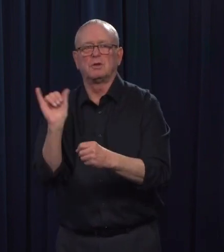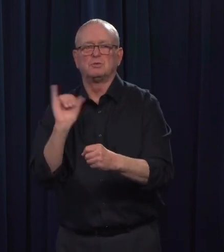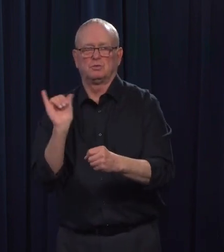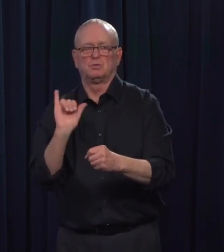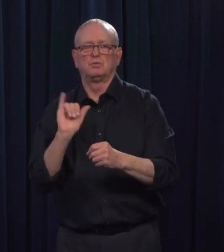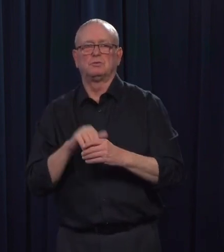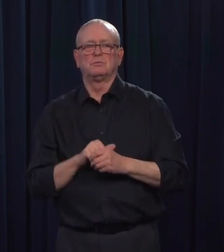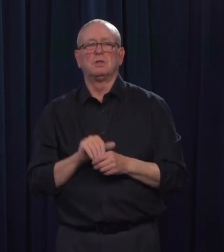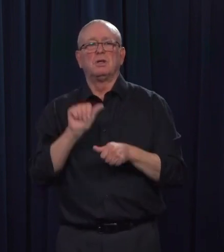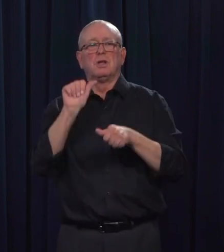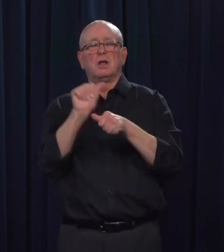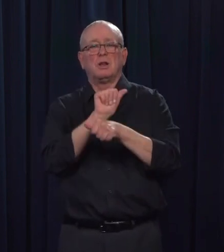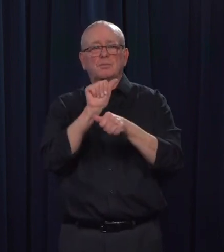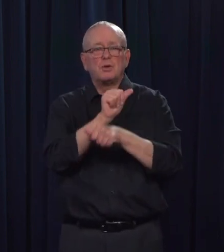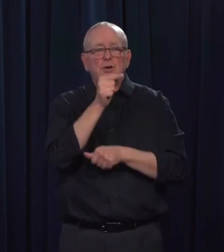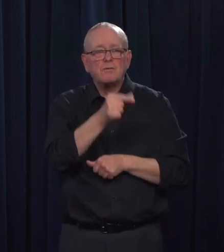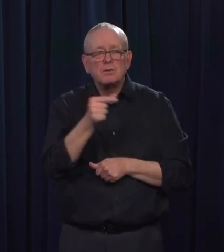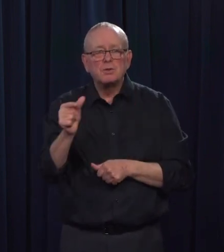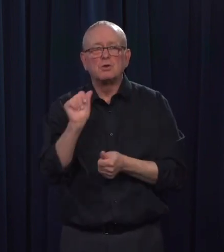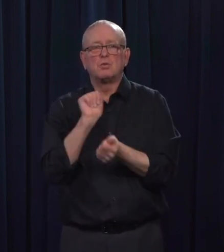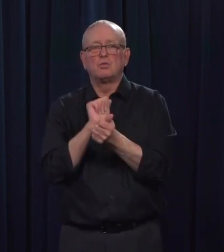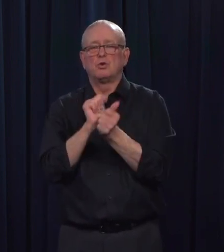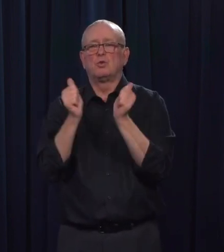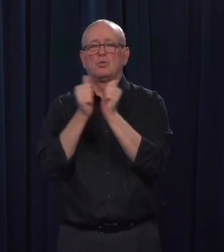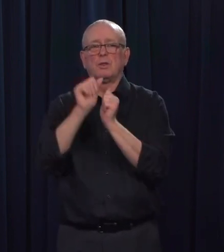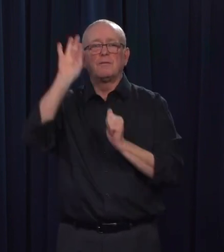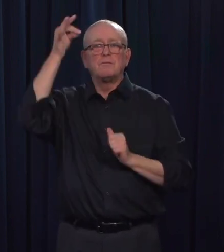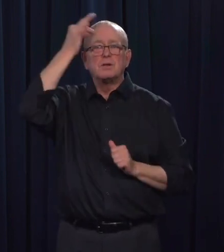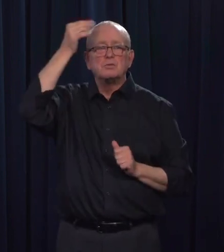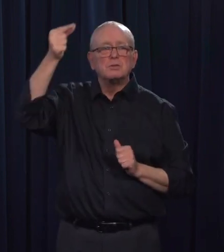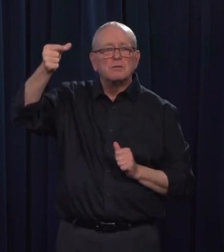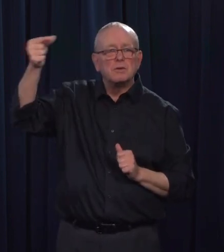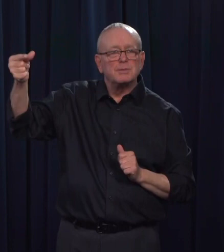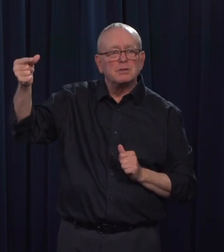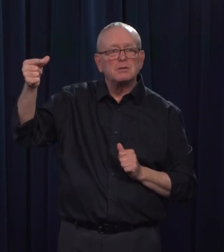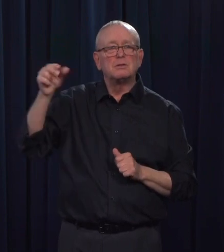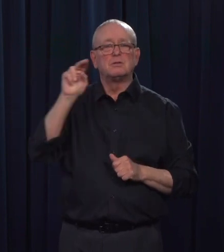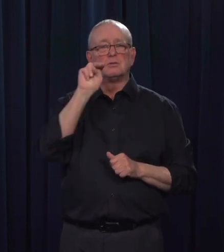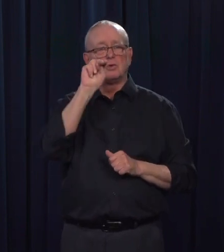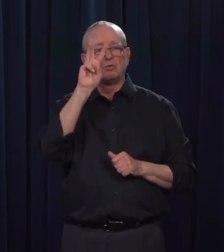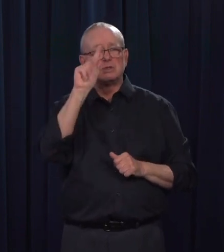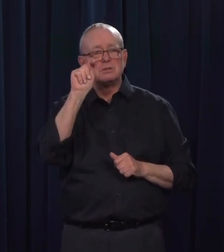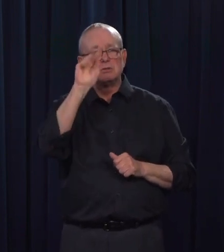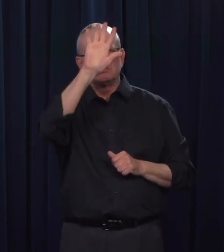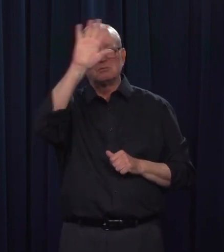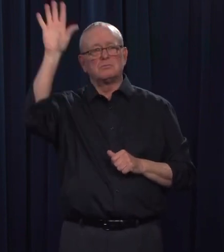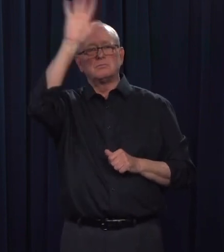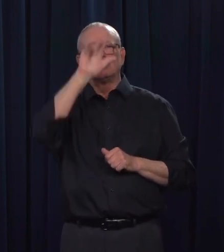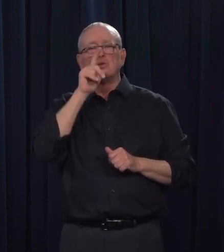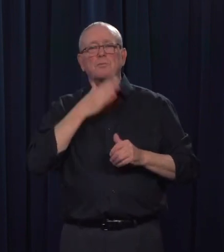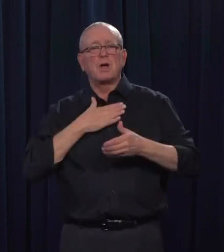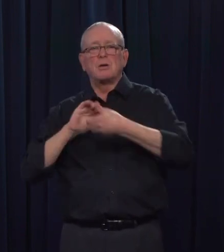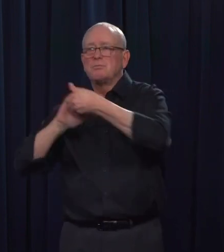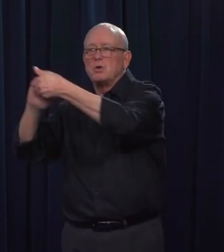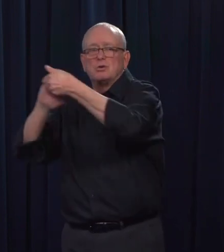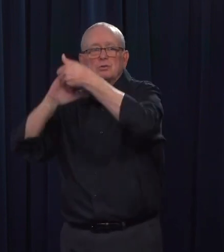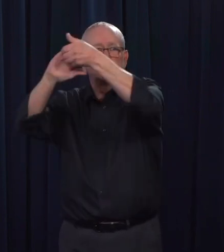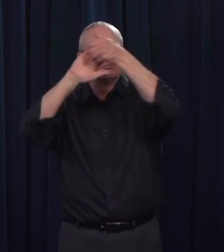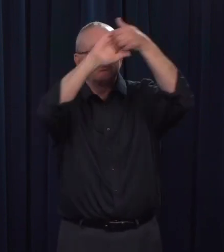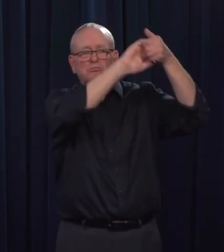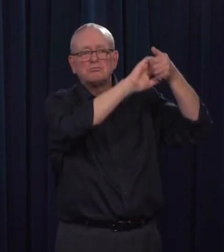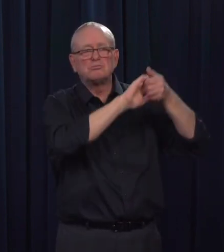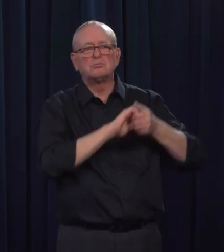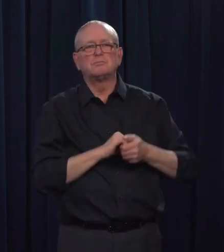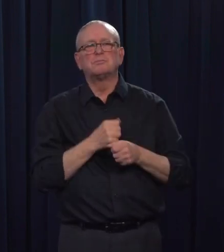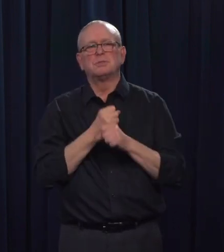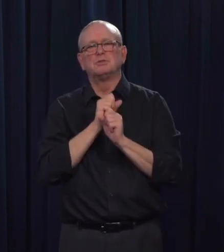and provincial partners to ensure that goods move across the country as smoothly as possible, ensuring that our vital supply lines